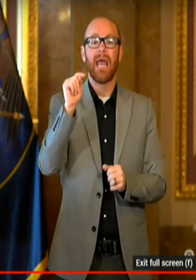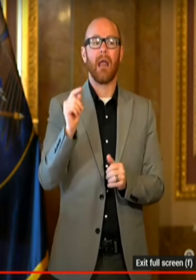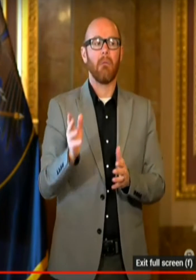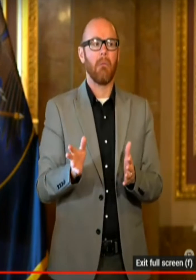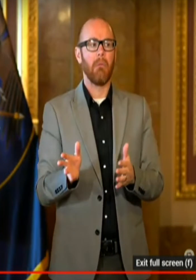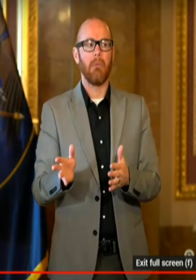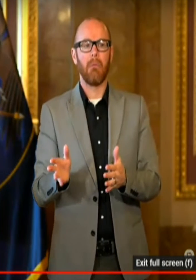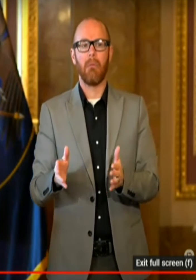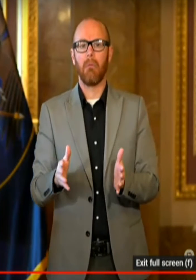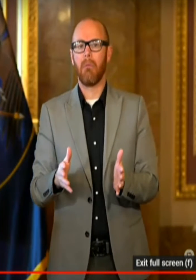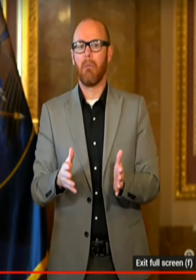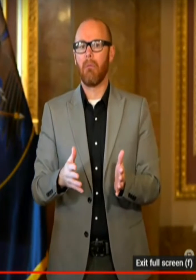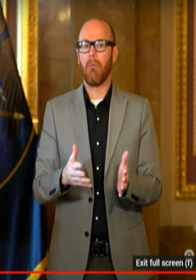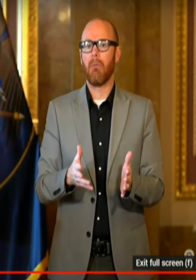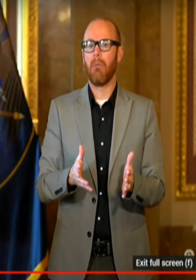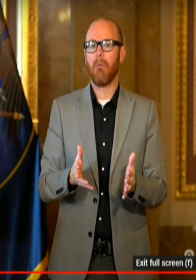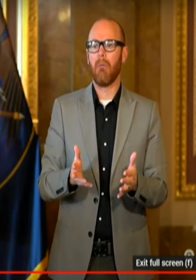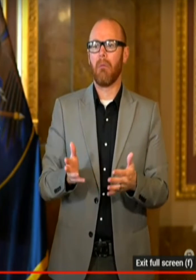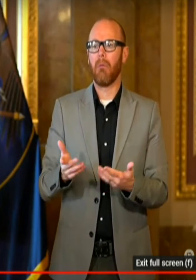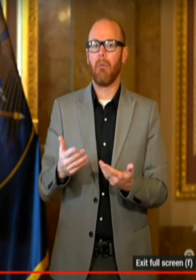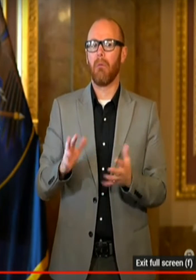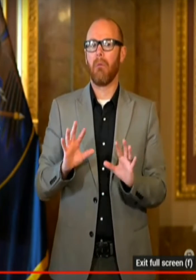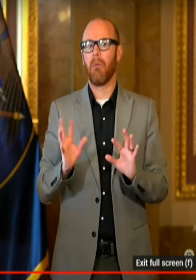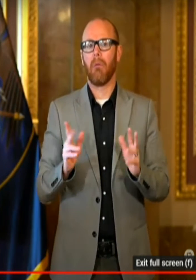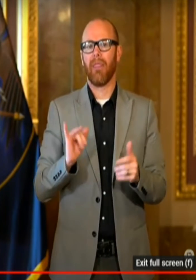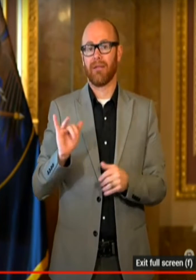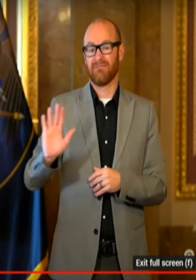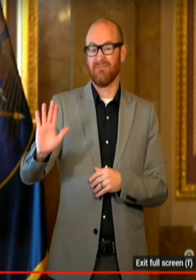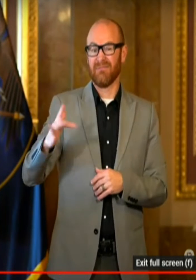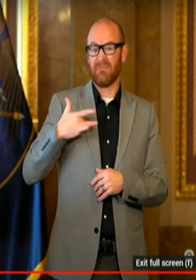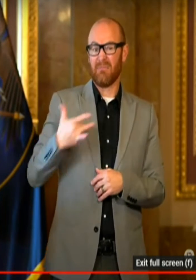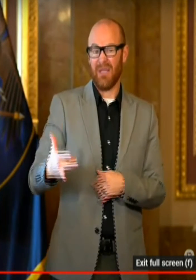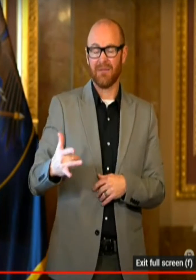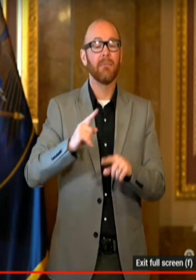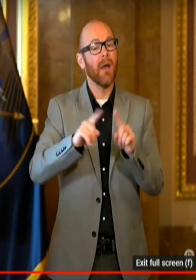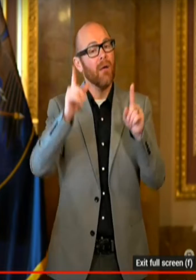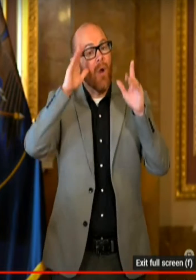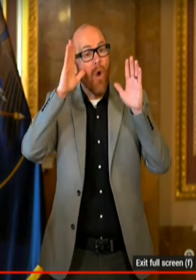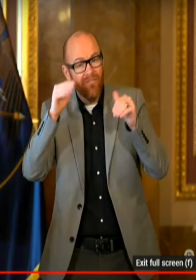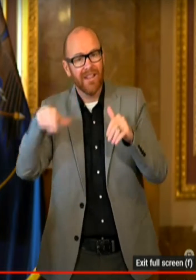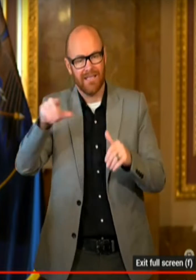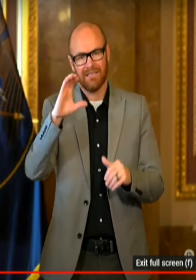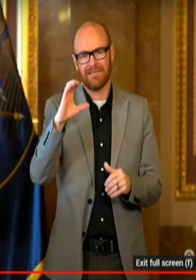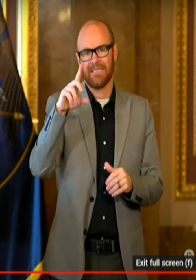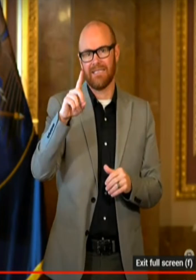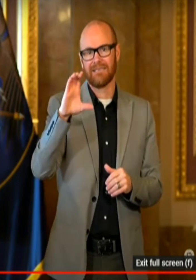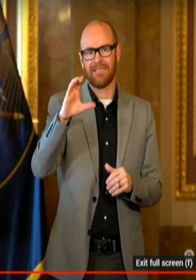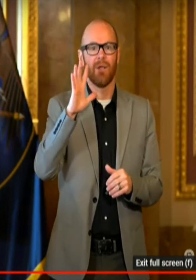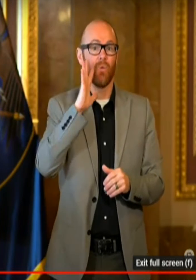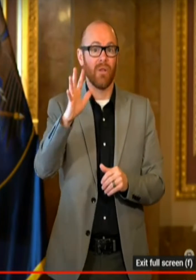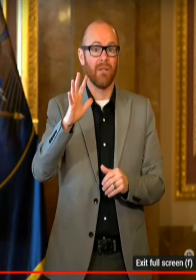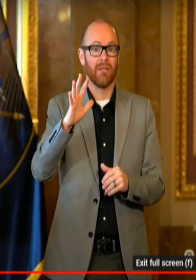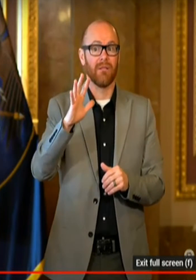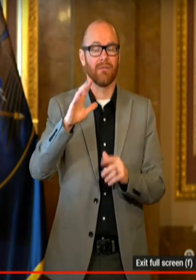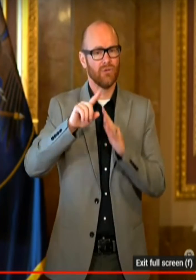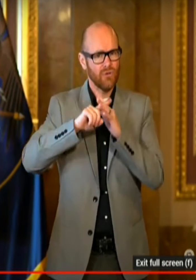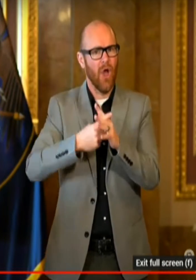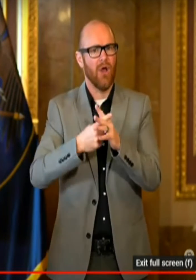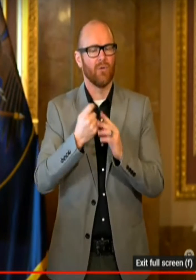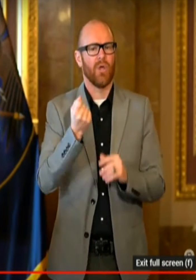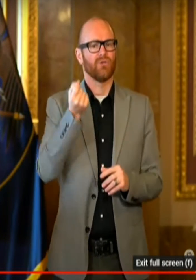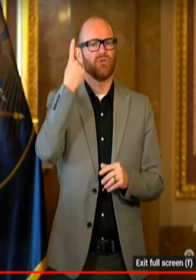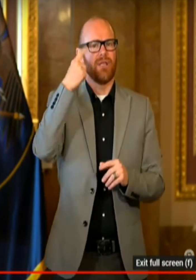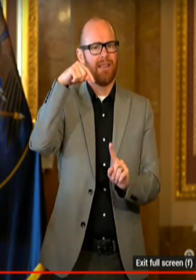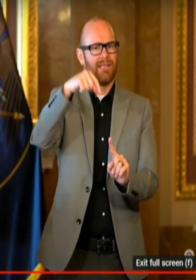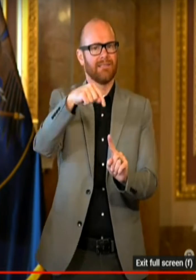puck was. But we're hopeful that at some point they'll start to understand it.